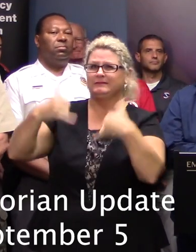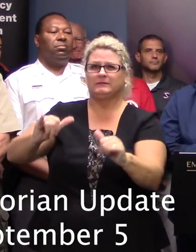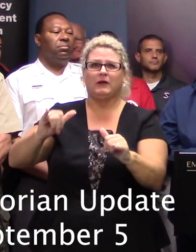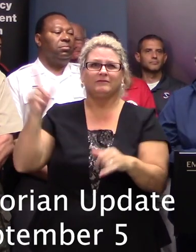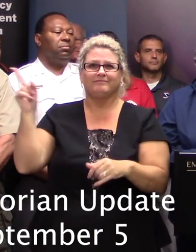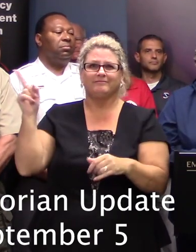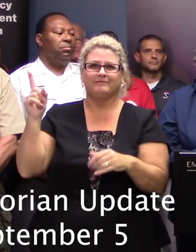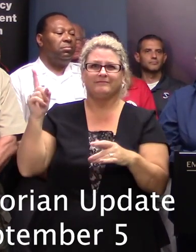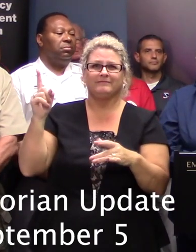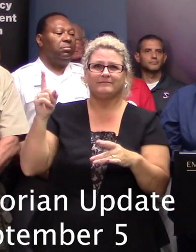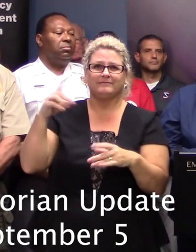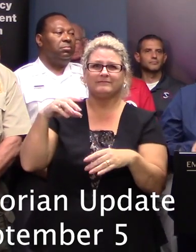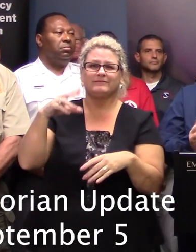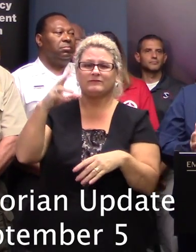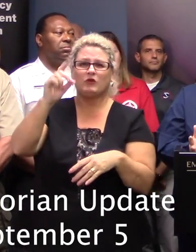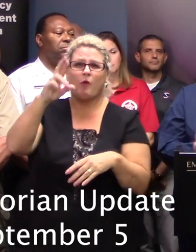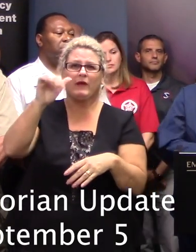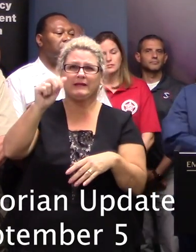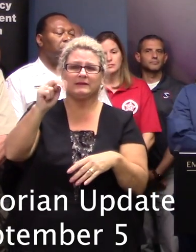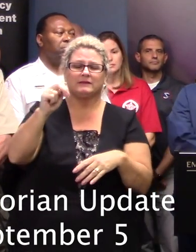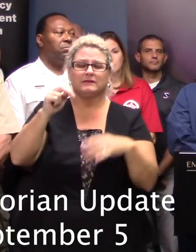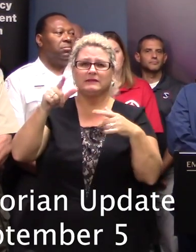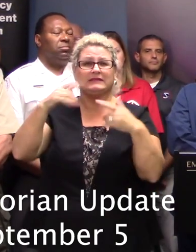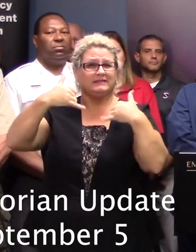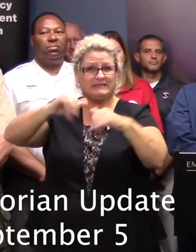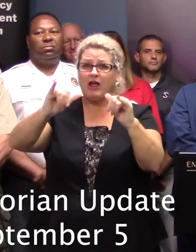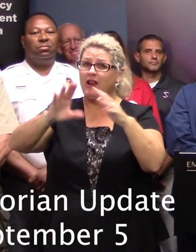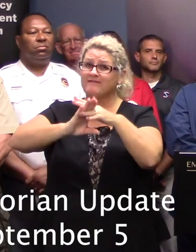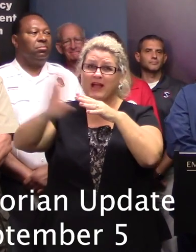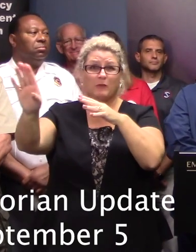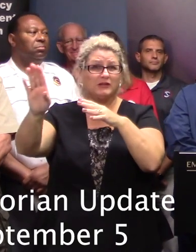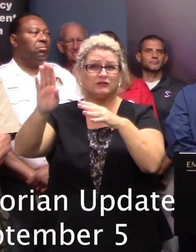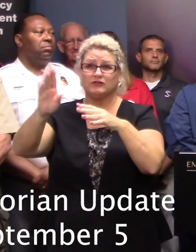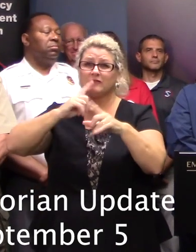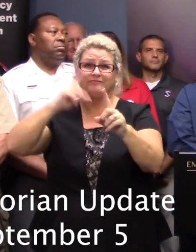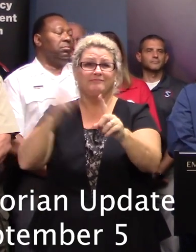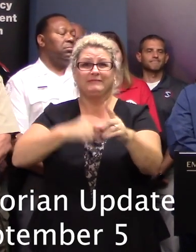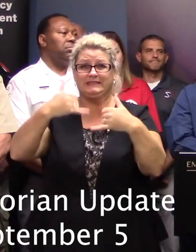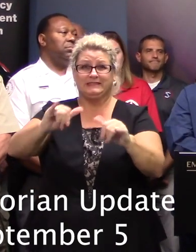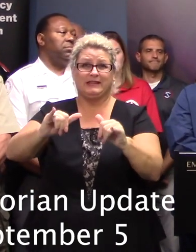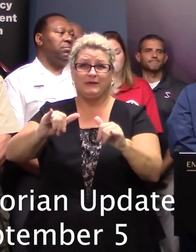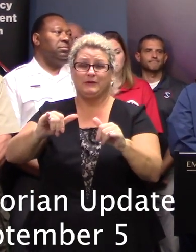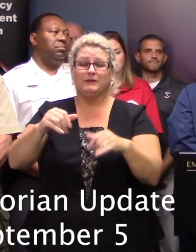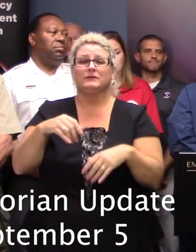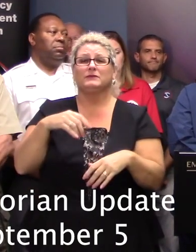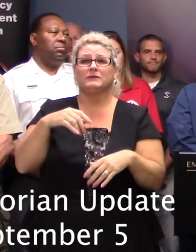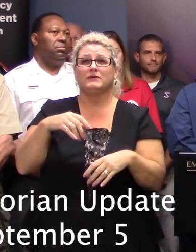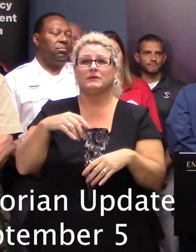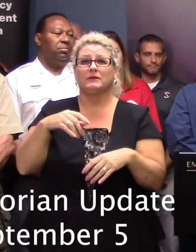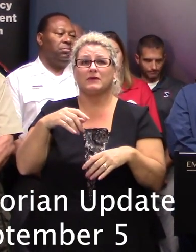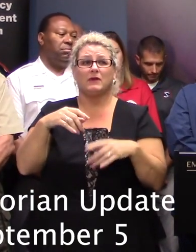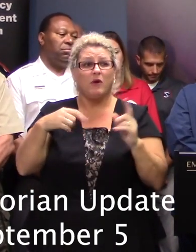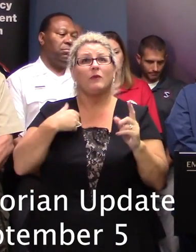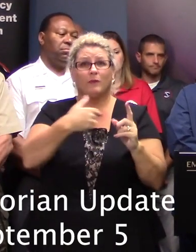regions. So those areas are still under evacuation order and as everybody else has mentioned we